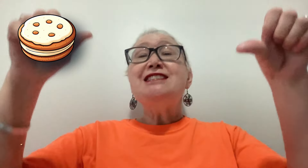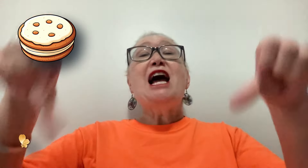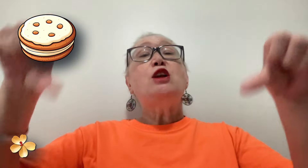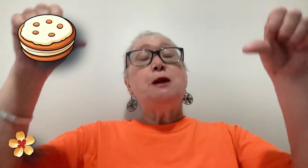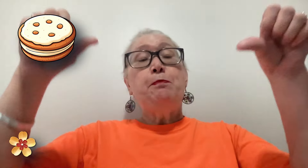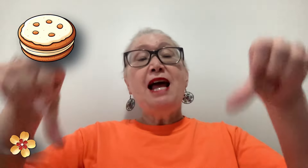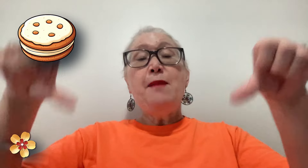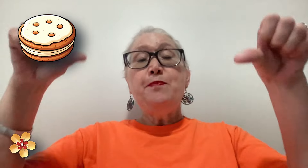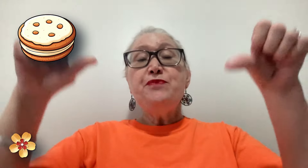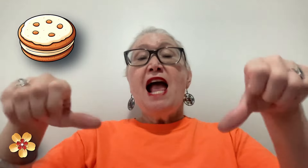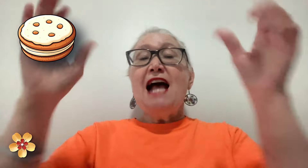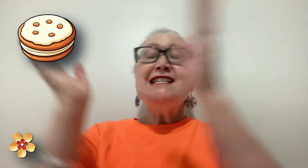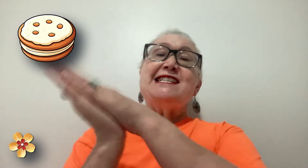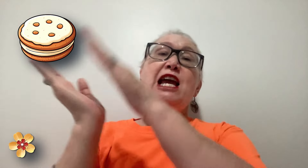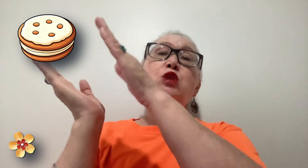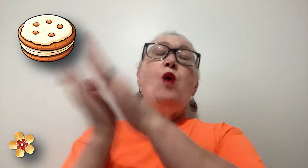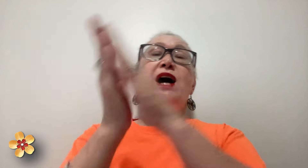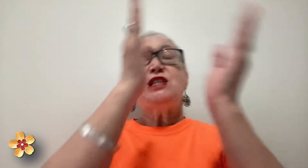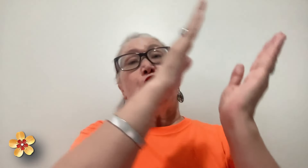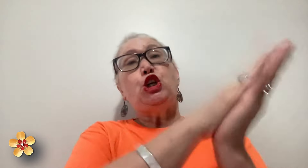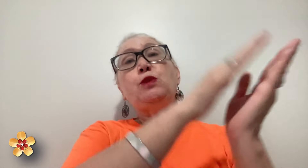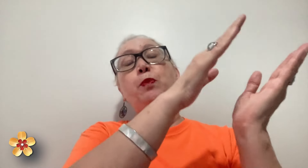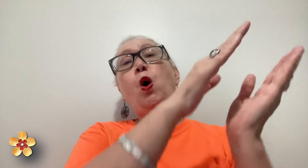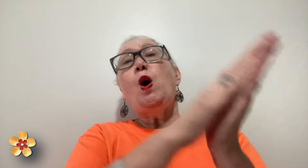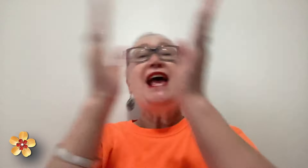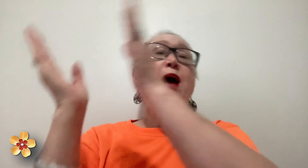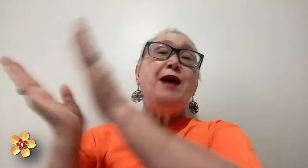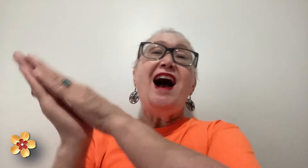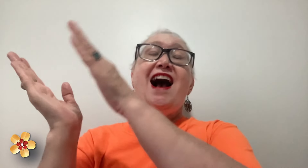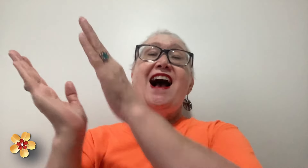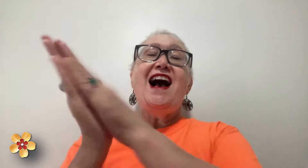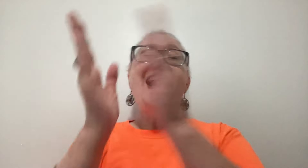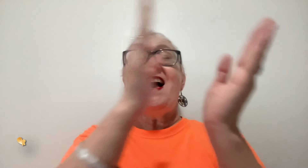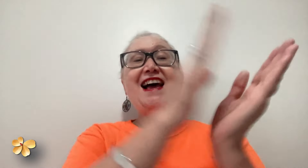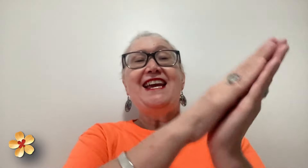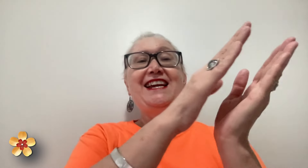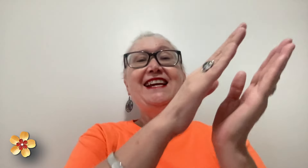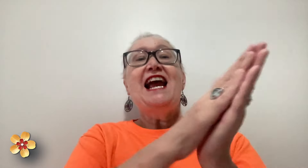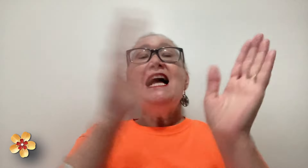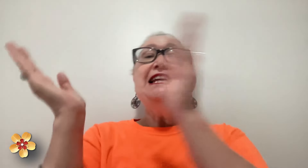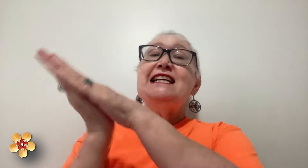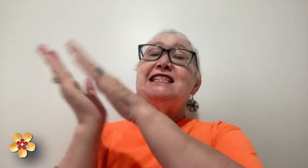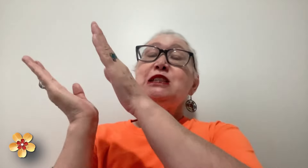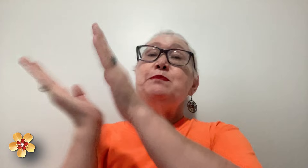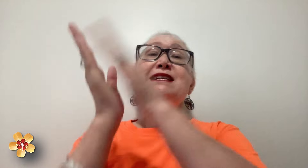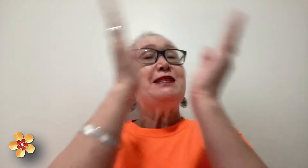out a plum and said what a good boy am I. Little Miss